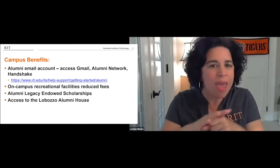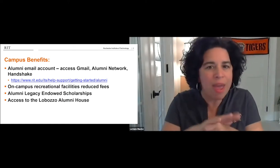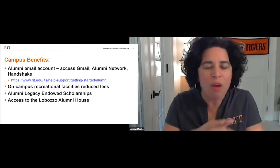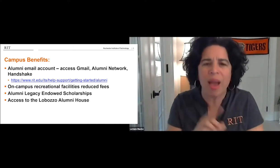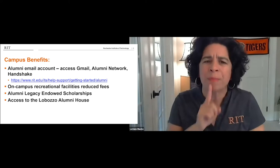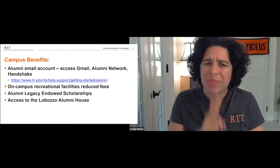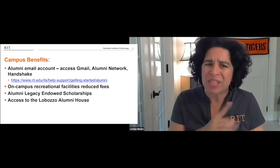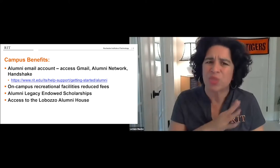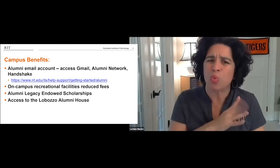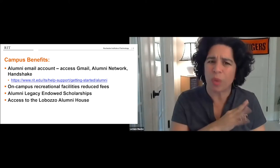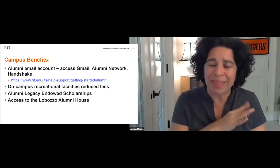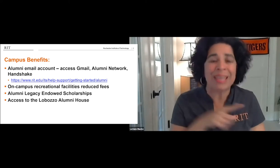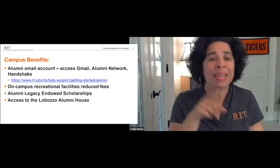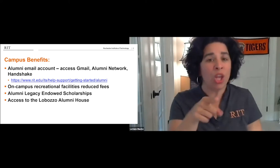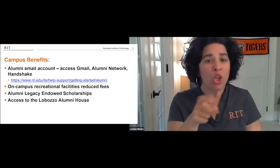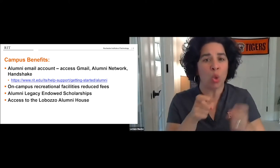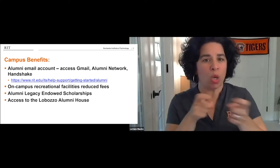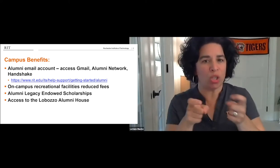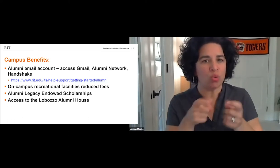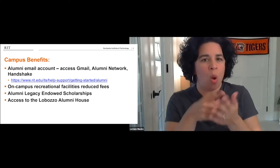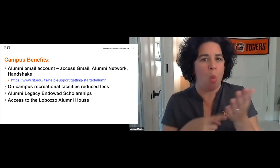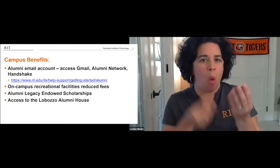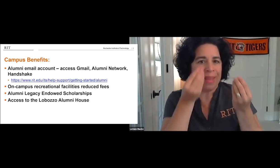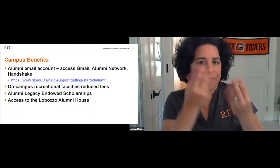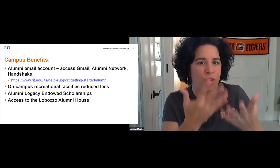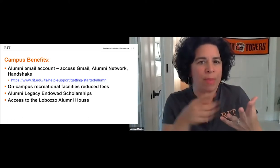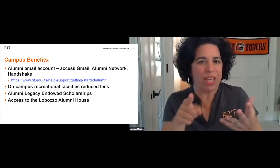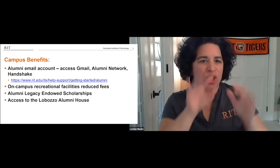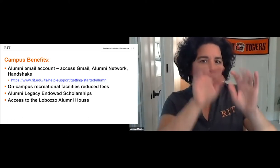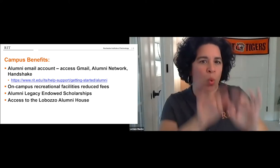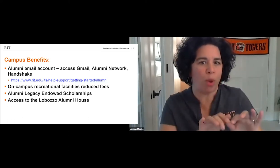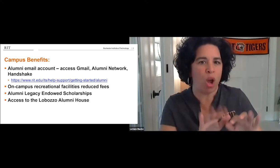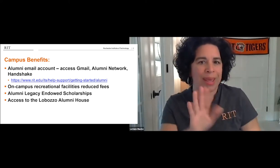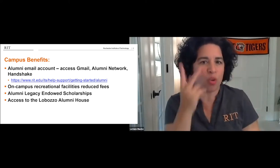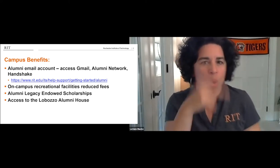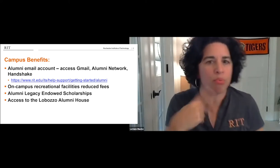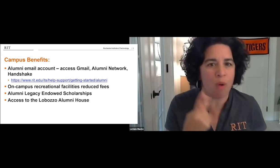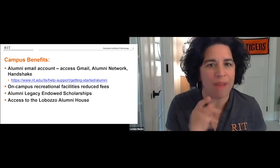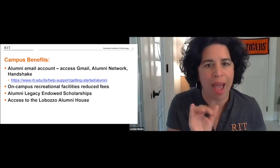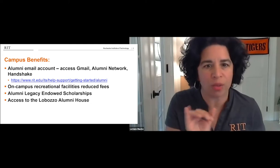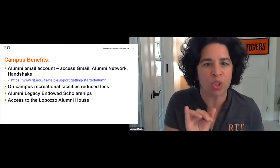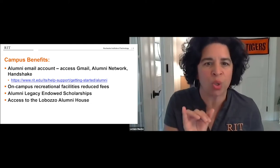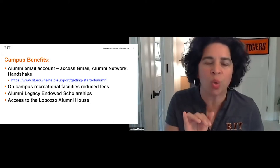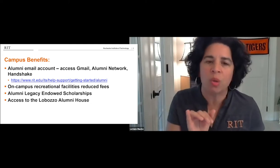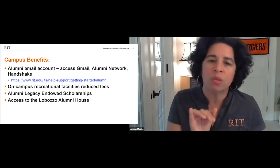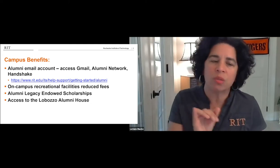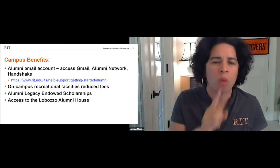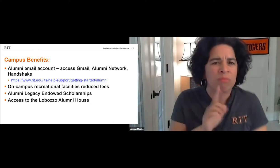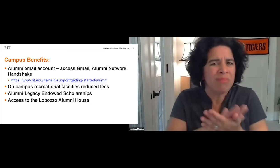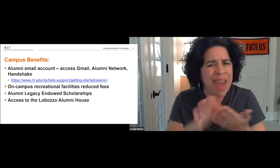location. You can search by your profession. It's pretty cool. And of course, it only searches by